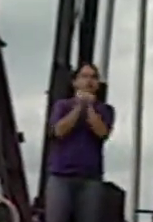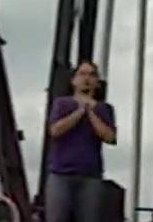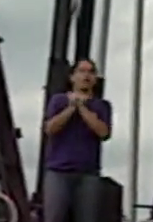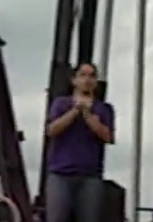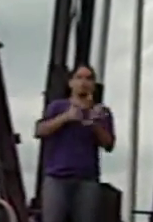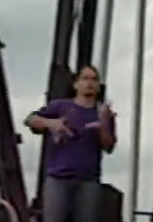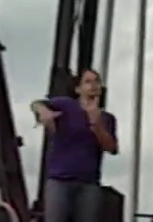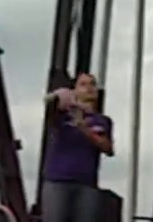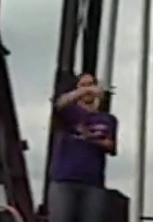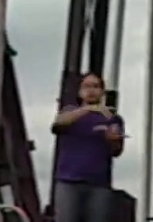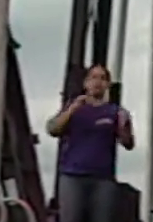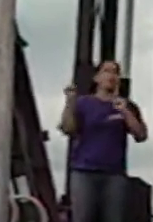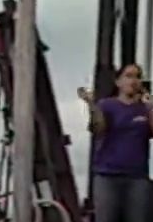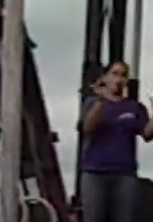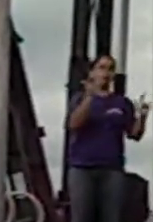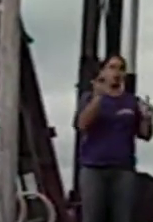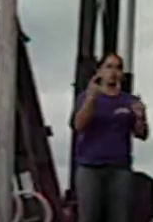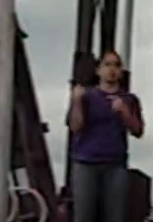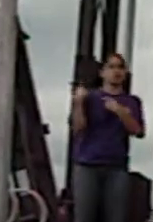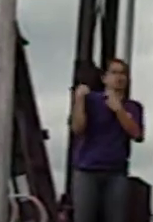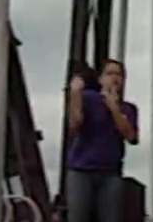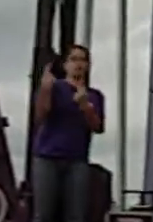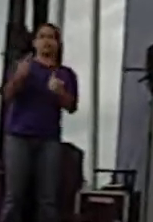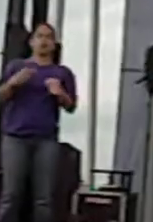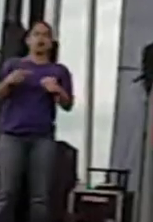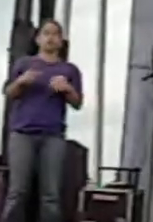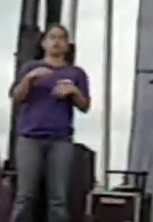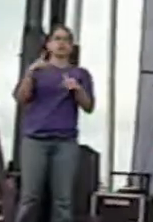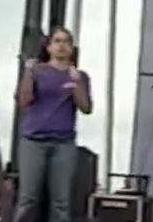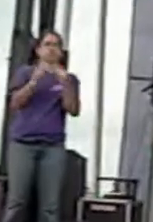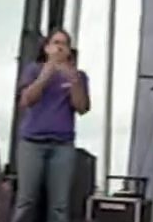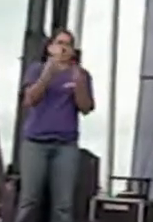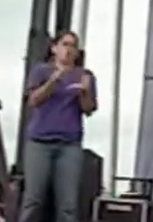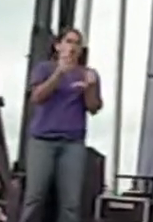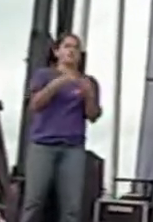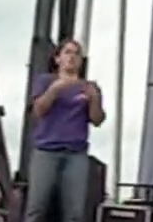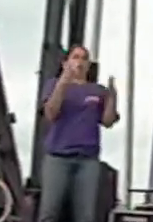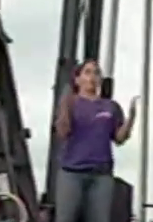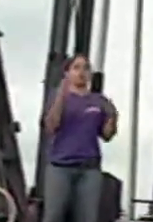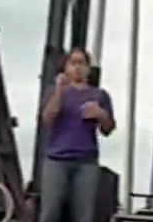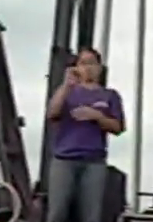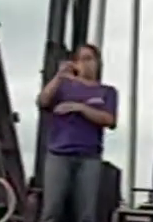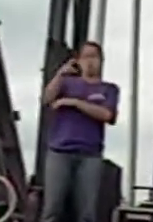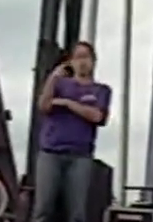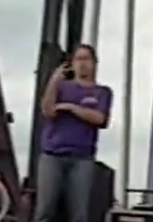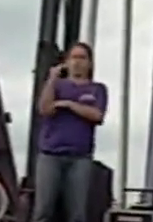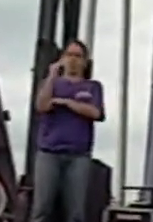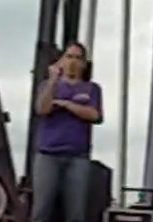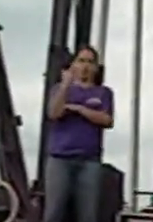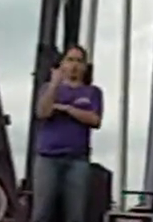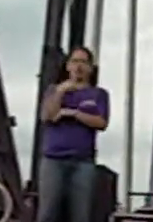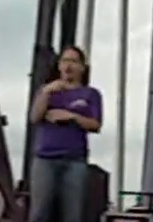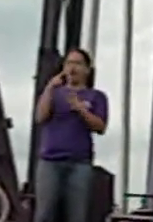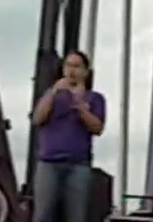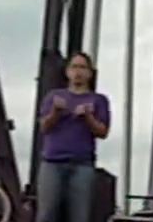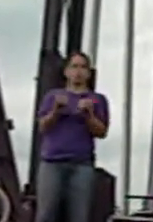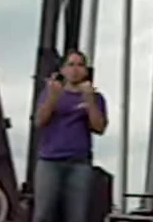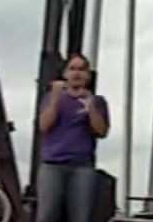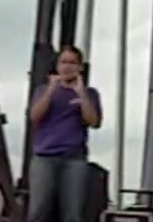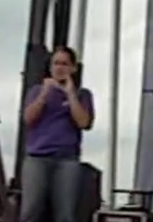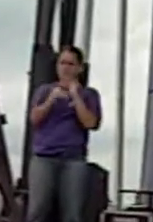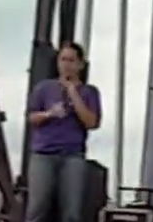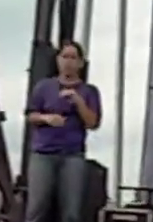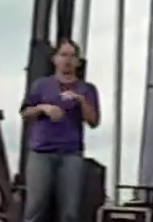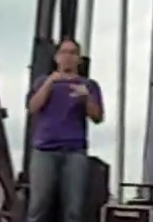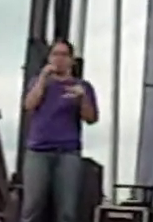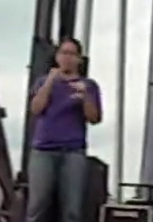Now, since our soft opening on March the 3rd, I have had the opportunity to read so many emails and letters, hundreds